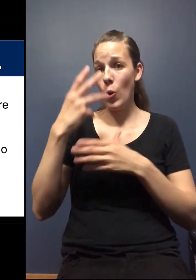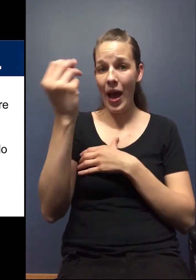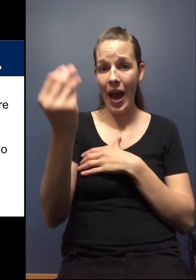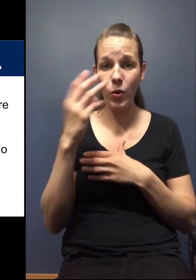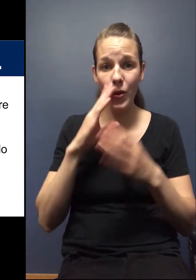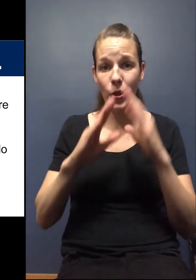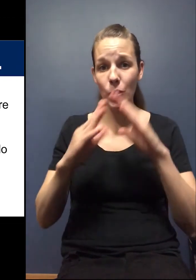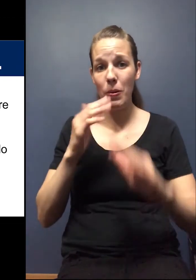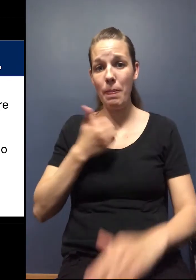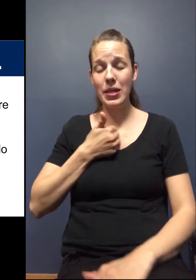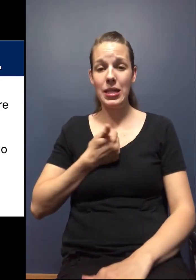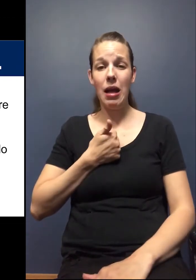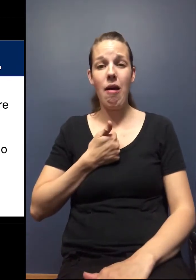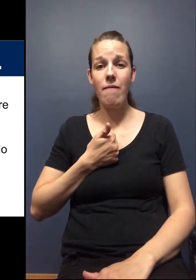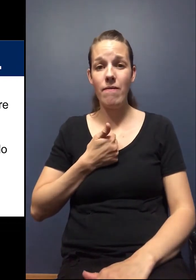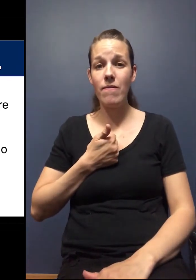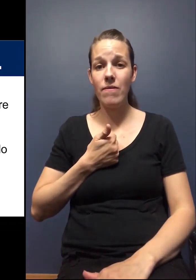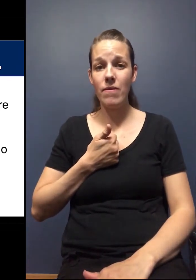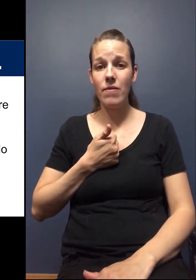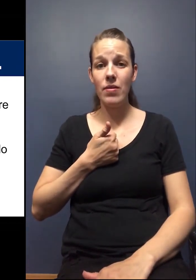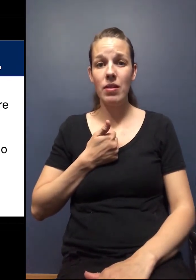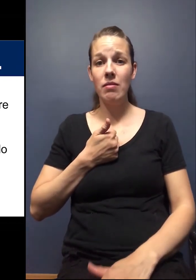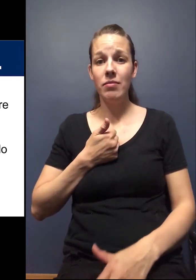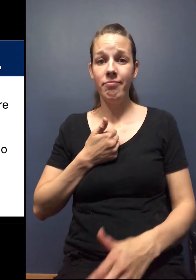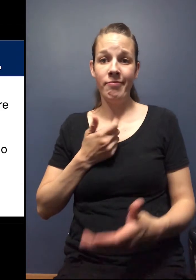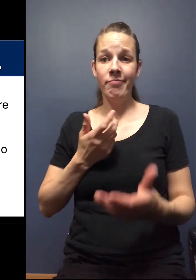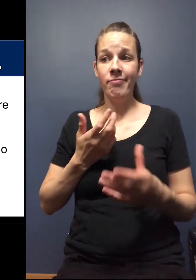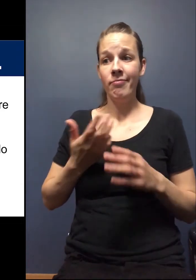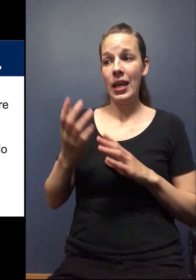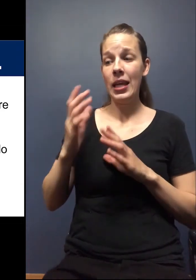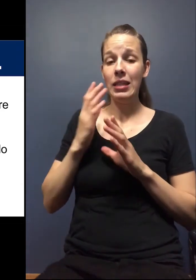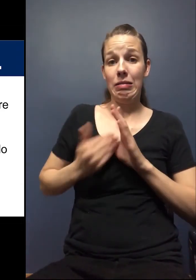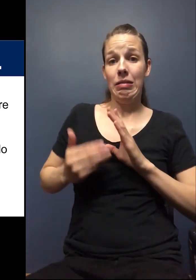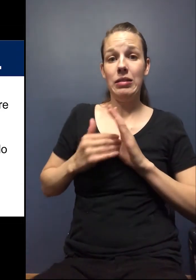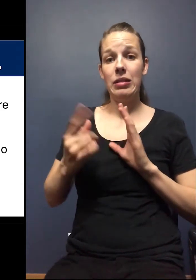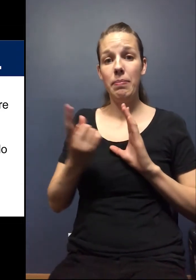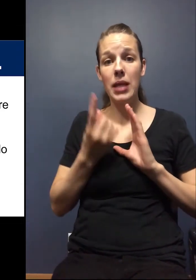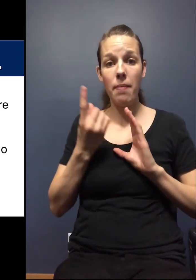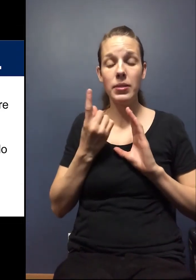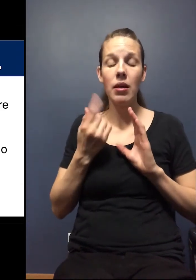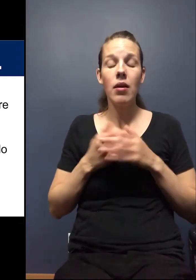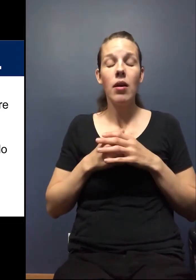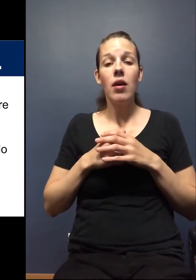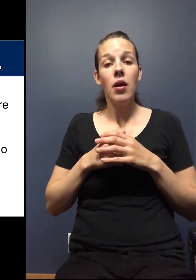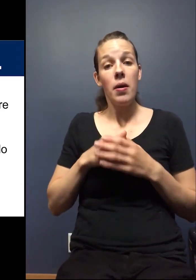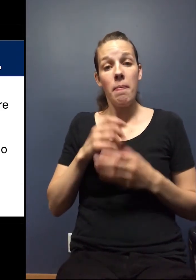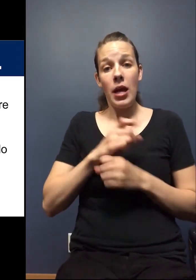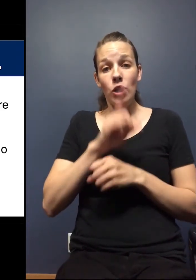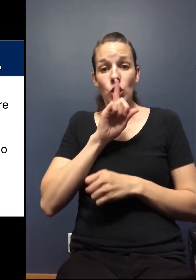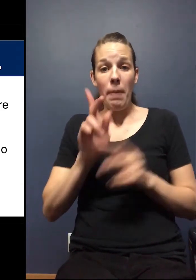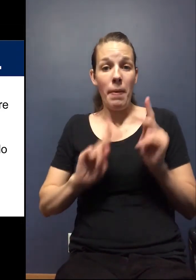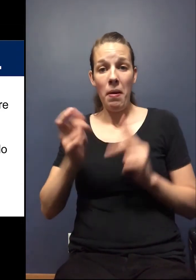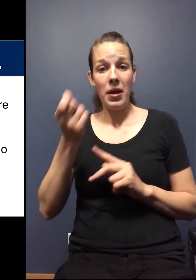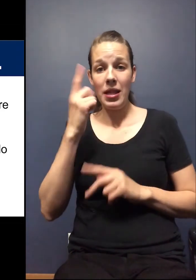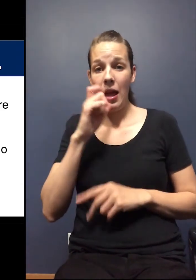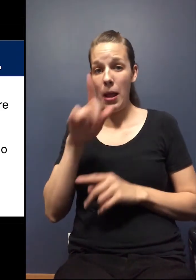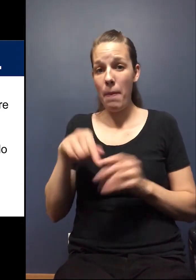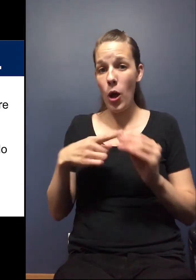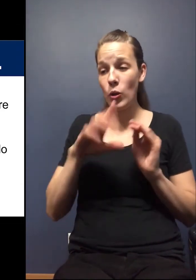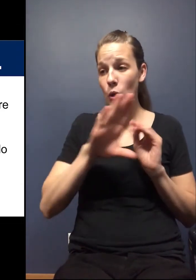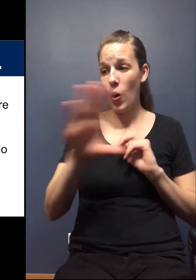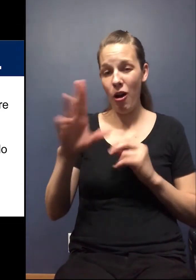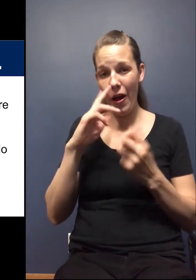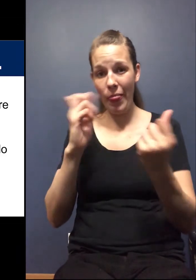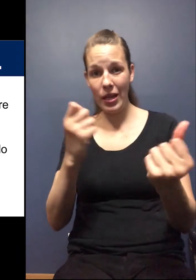community myself is, um, is disturbing at times and making sure that folks understand, um, it's not just about your